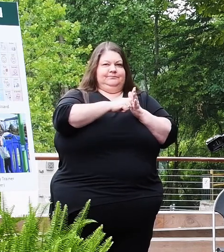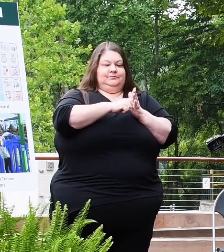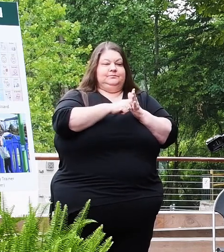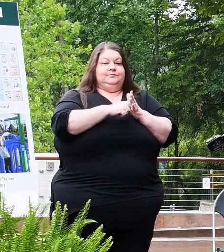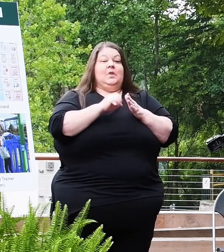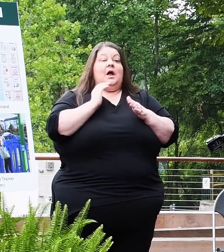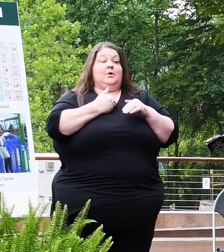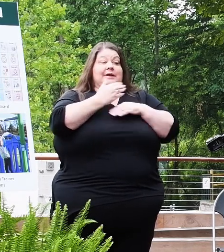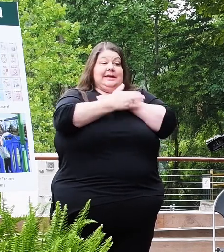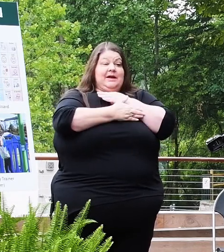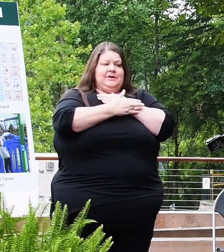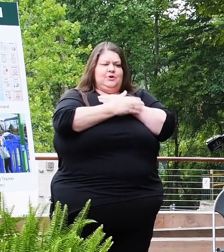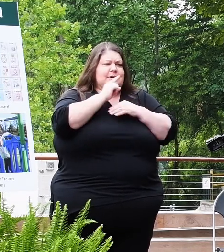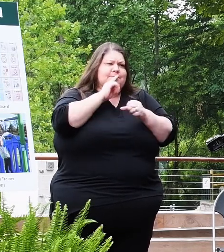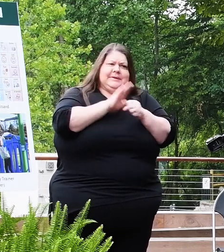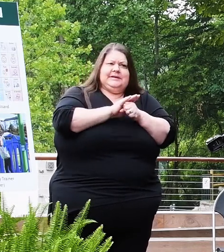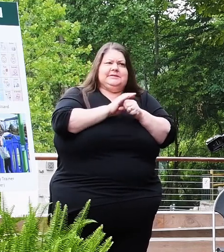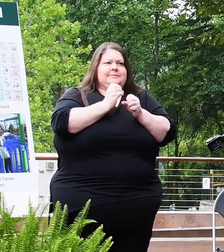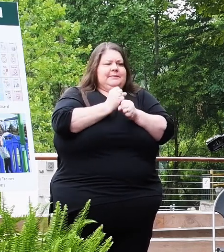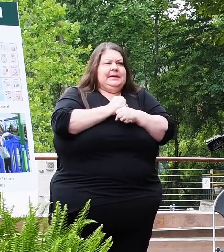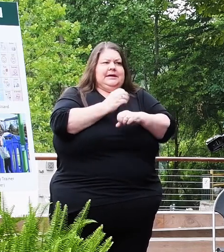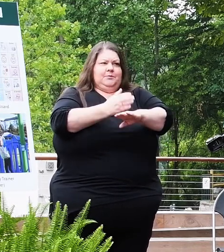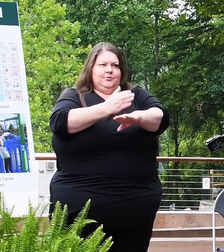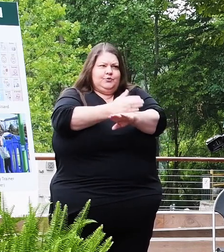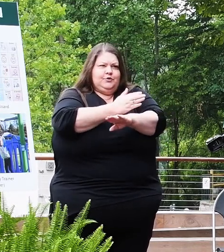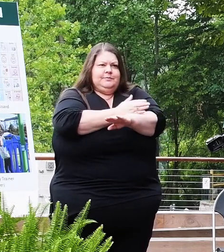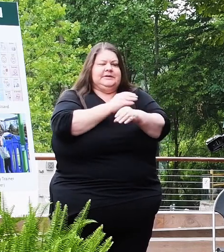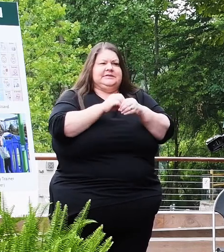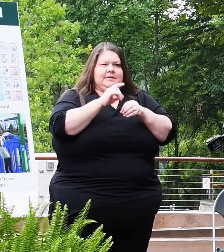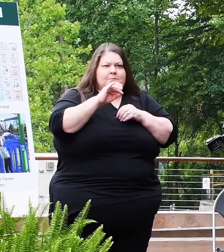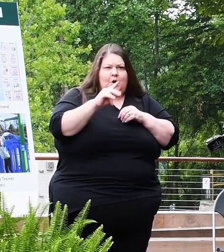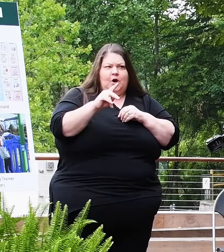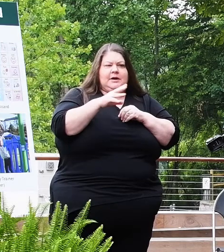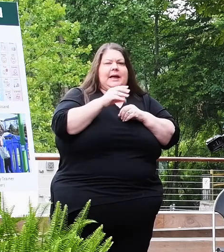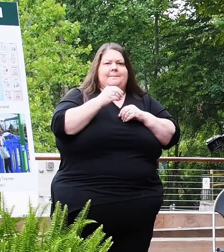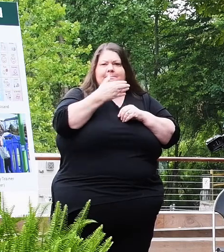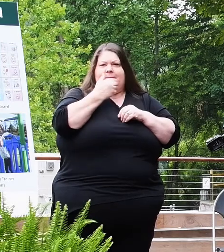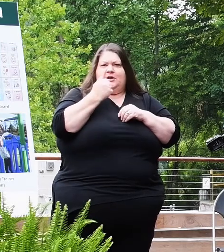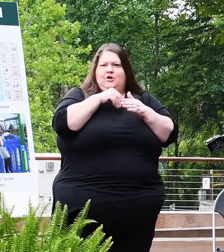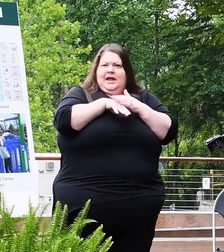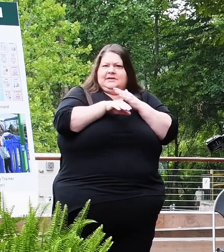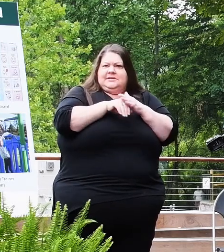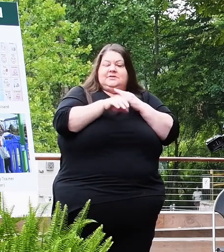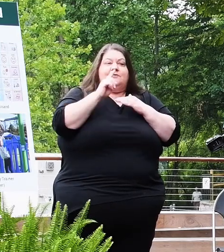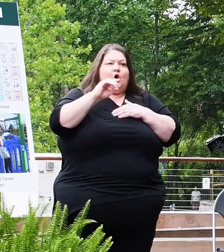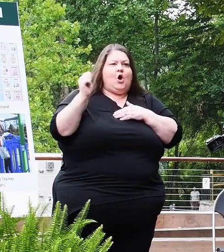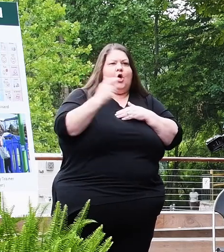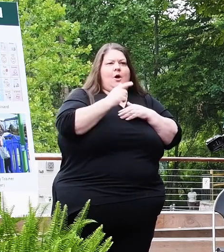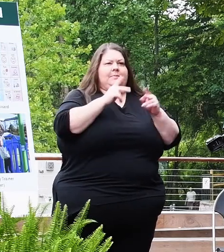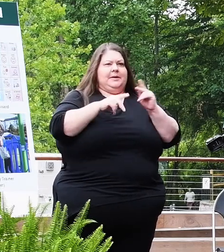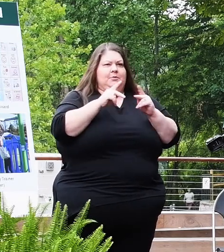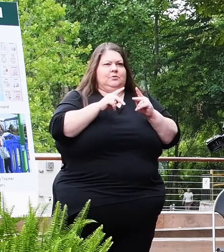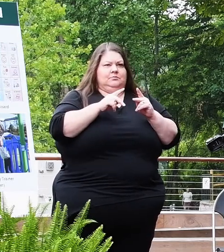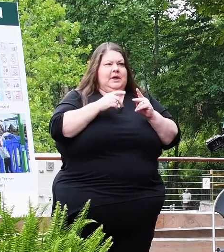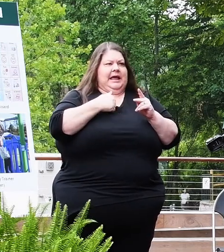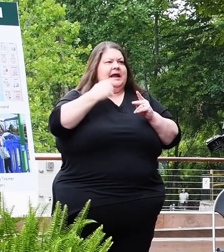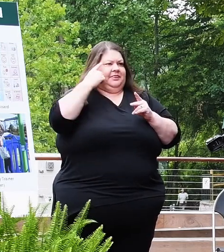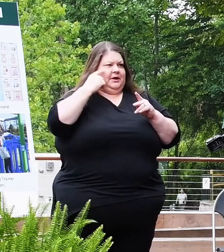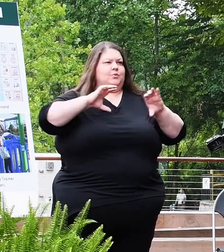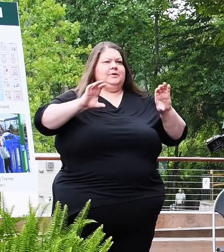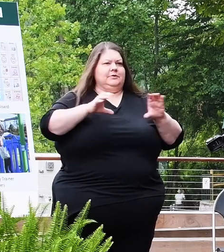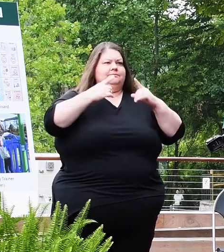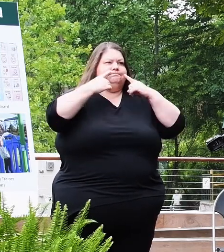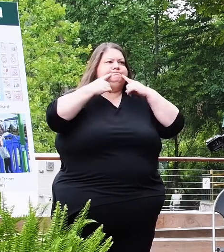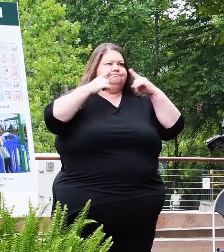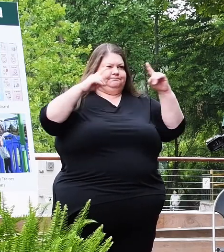committed to making these necessary improvements in our parks and to provide better access for all people, and I believe we've done that with this